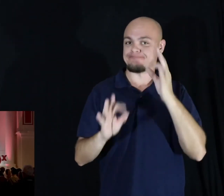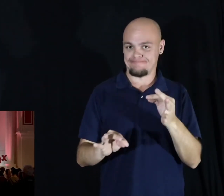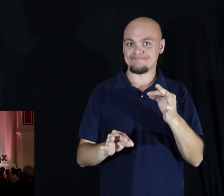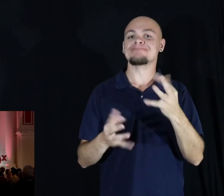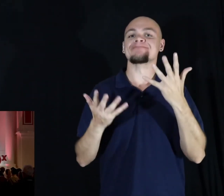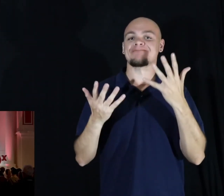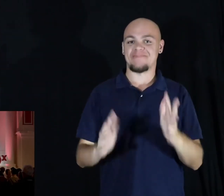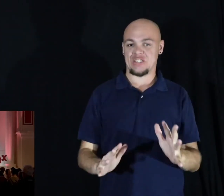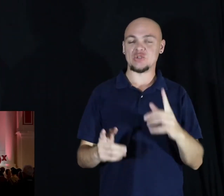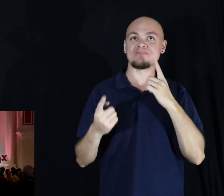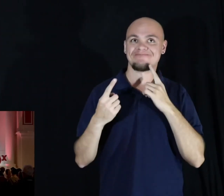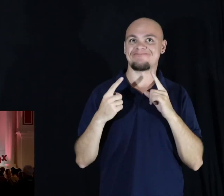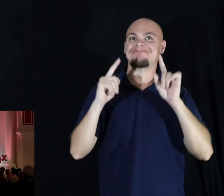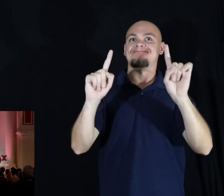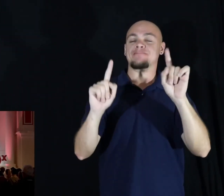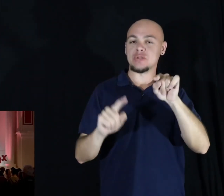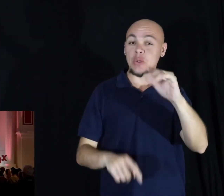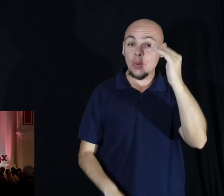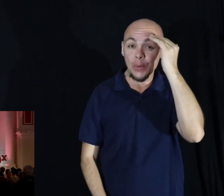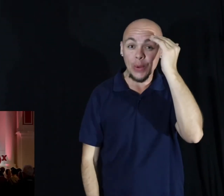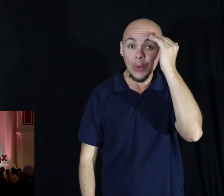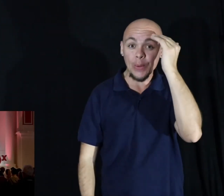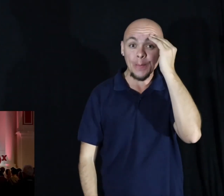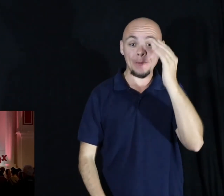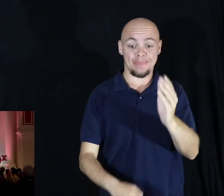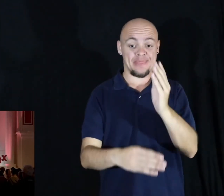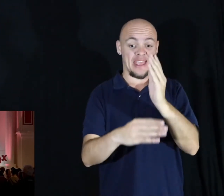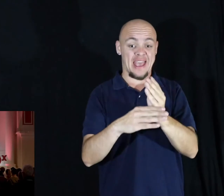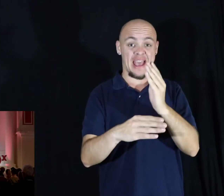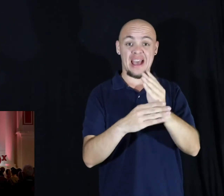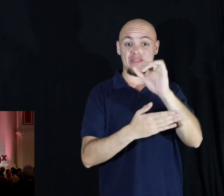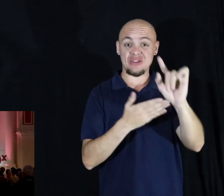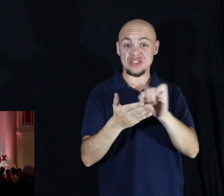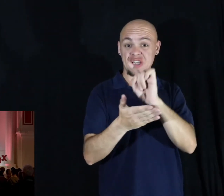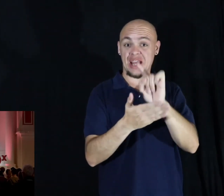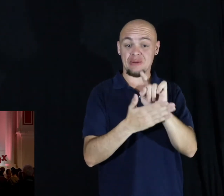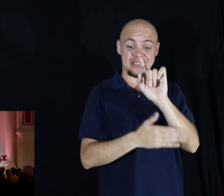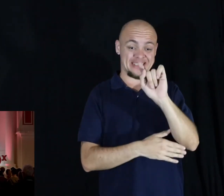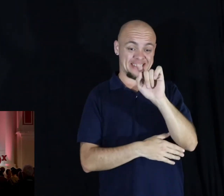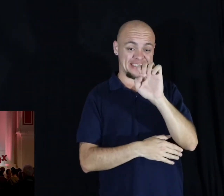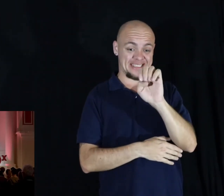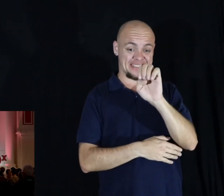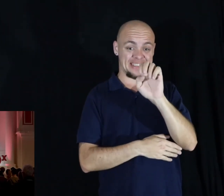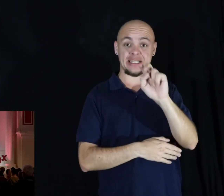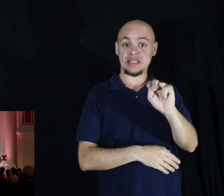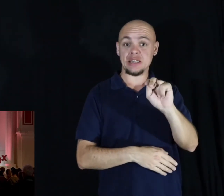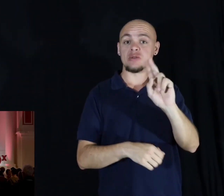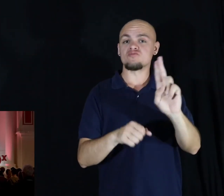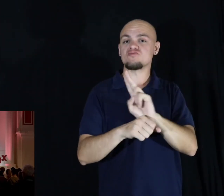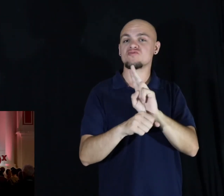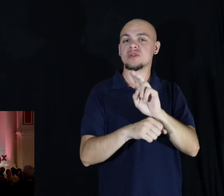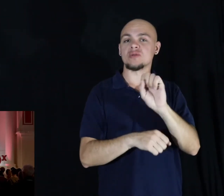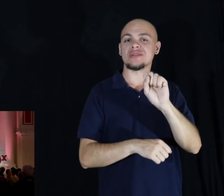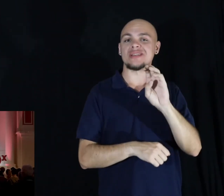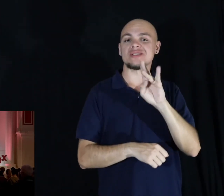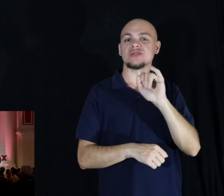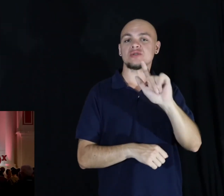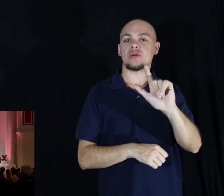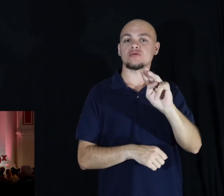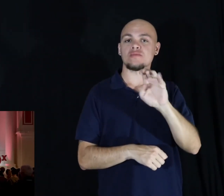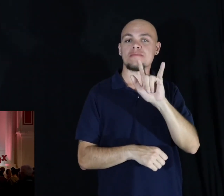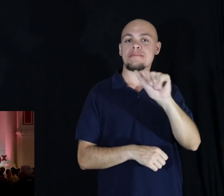I wonder if you know the average hours a teenager spent on social media a day in